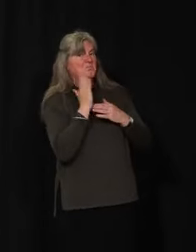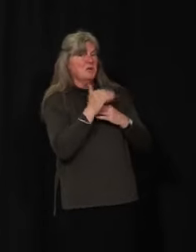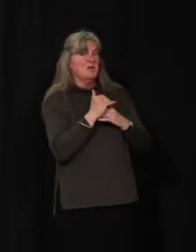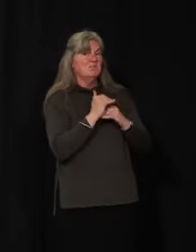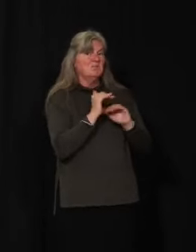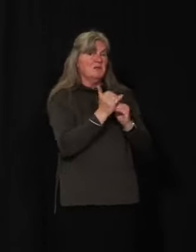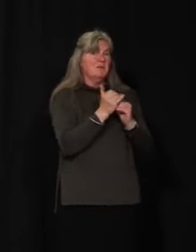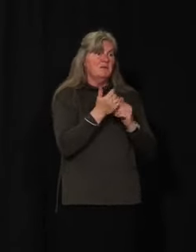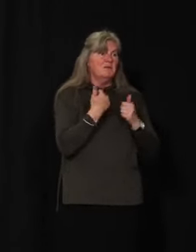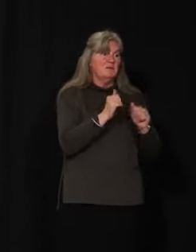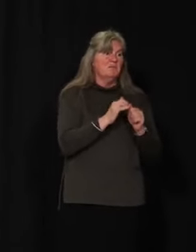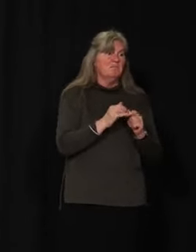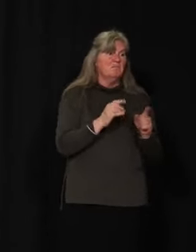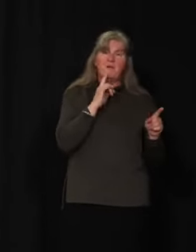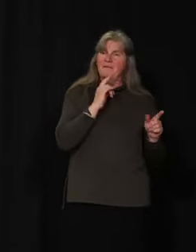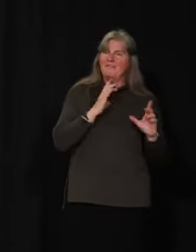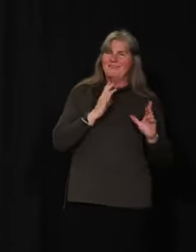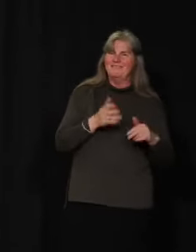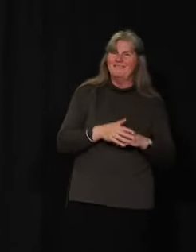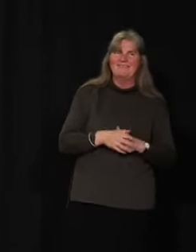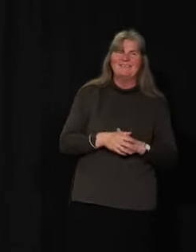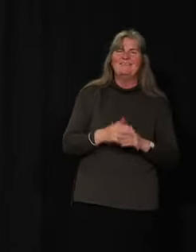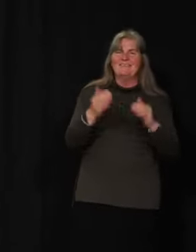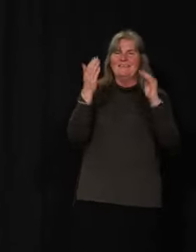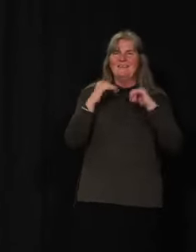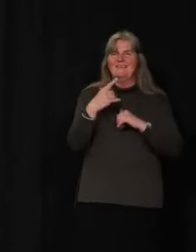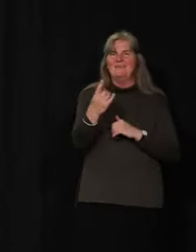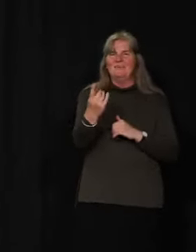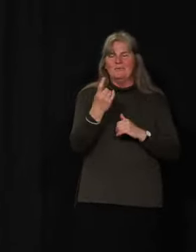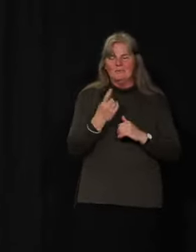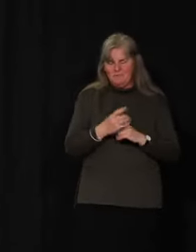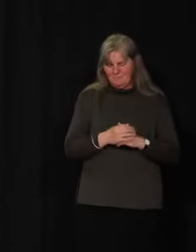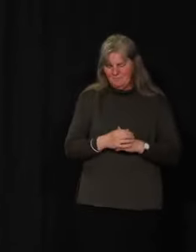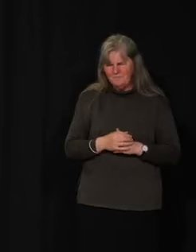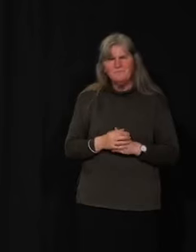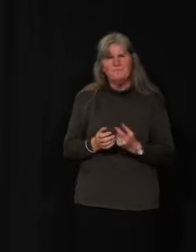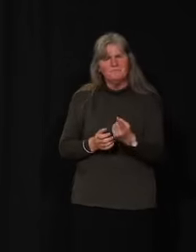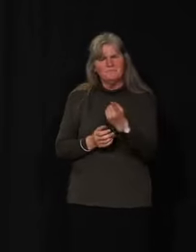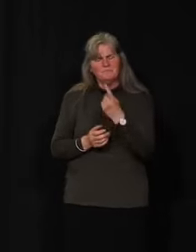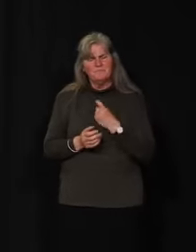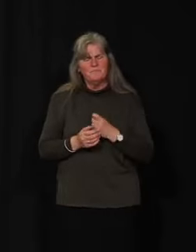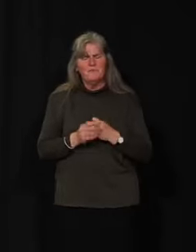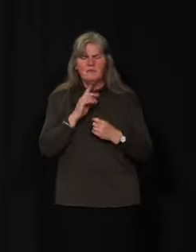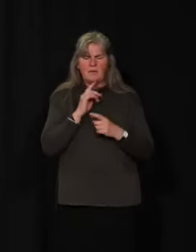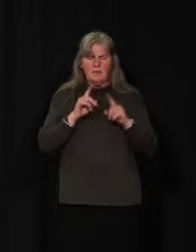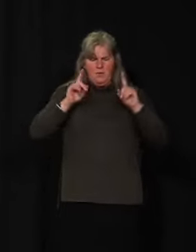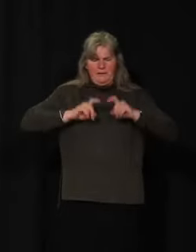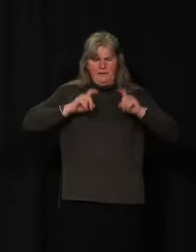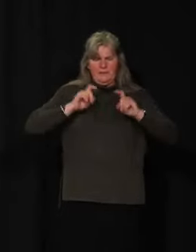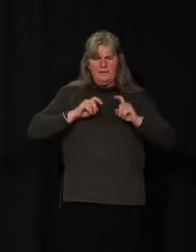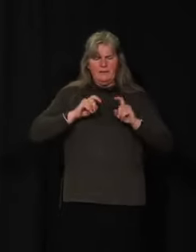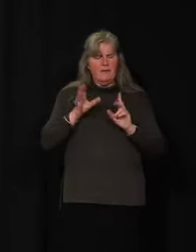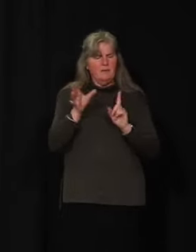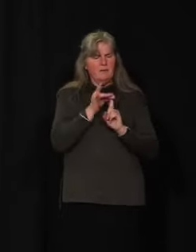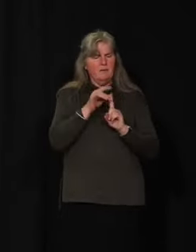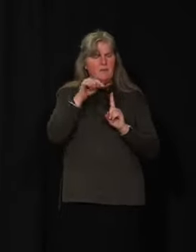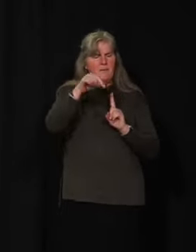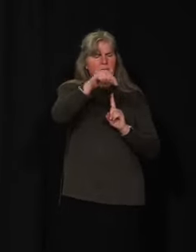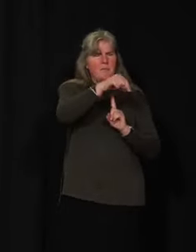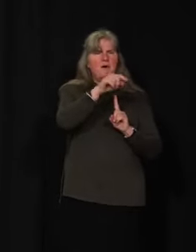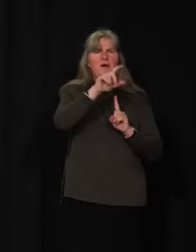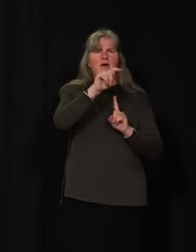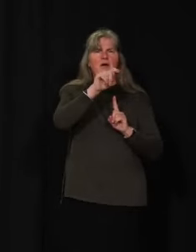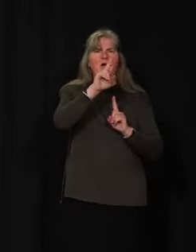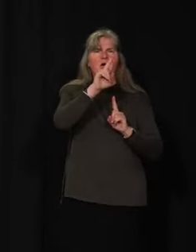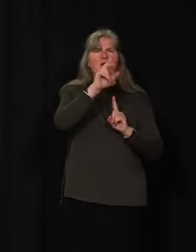Nothing to add? Okay. We'll move to the next question then. This question is on testing and tracing. A strategic